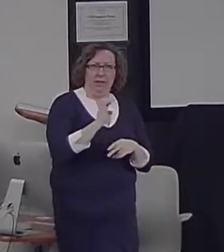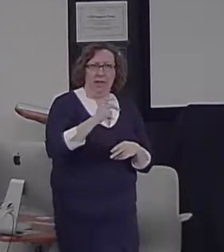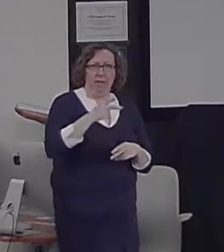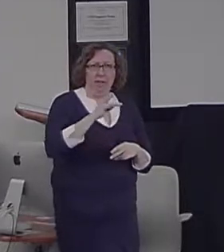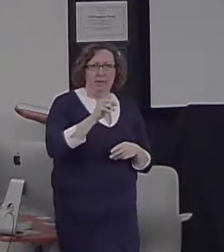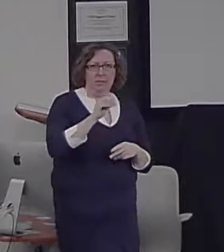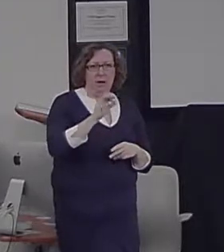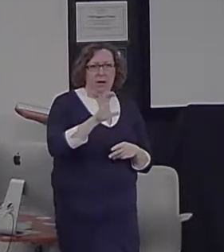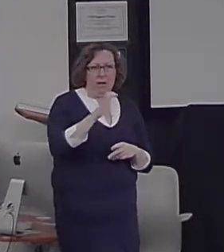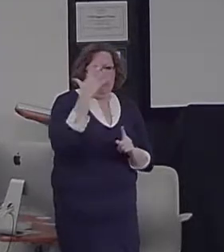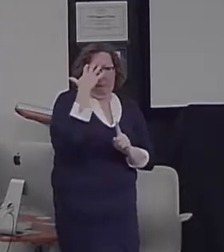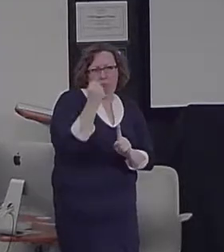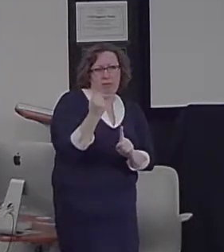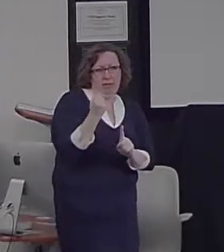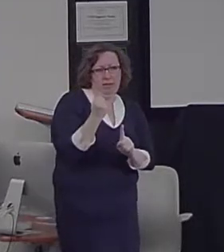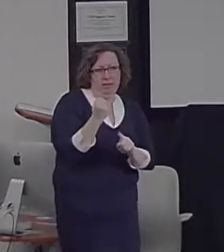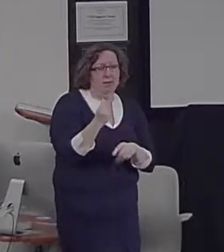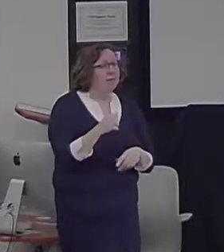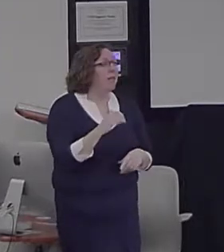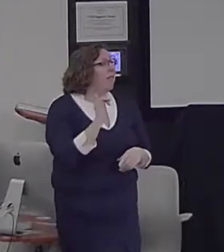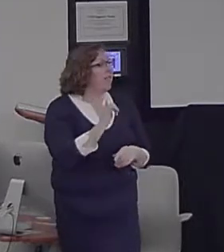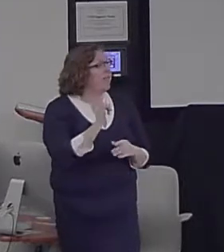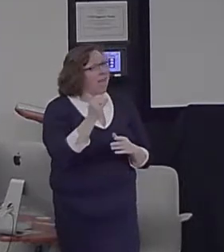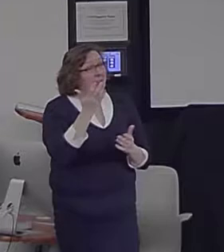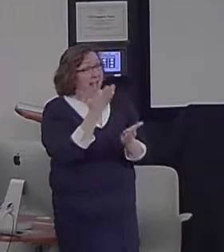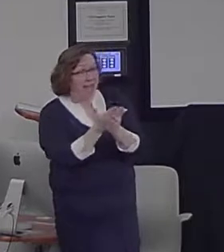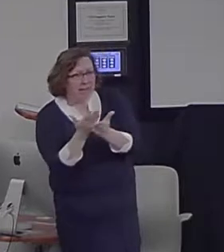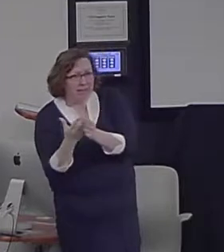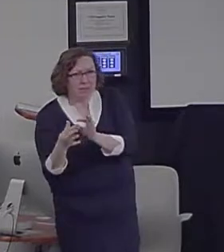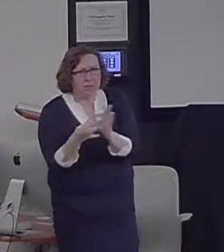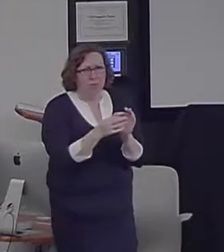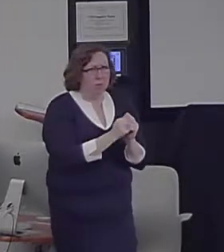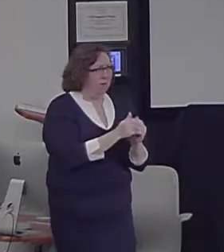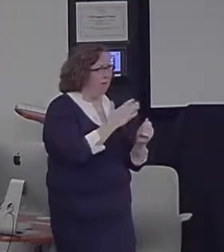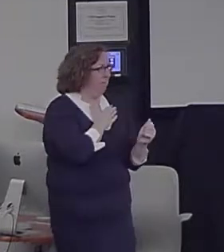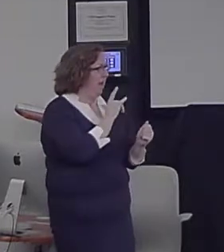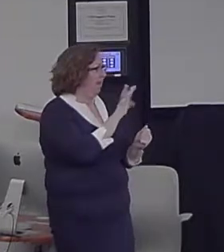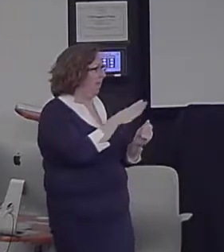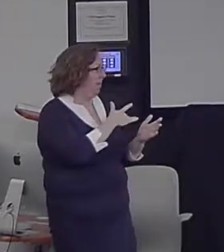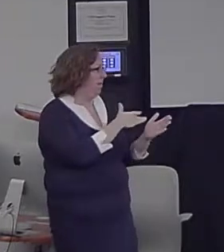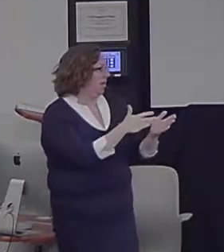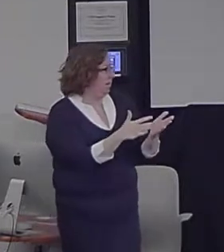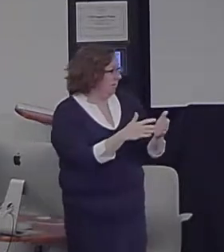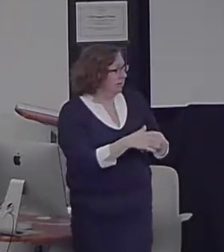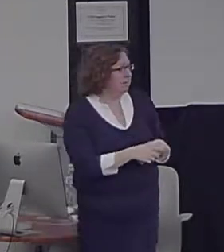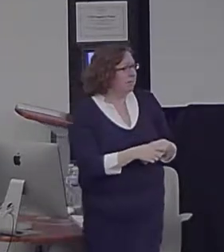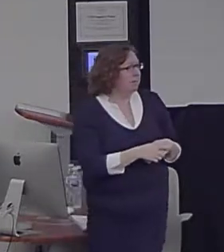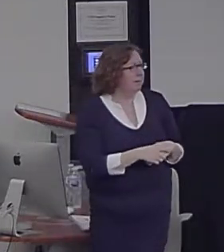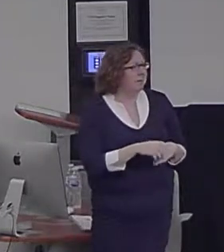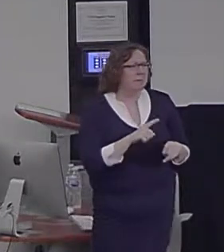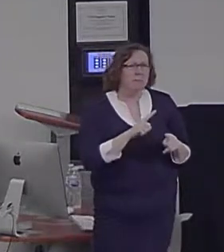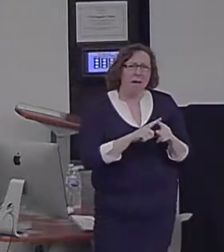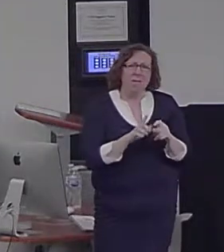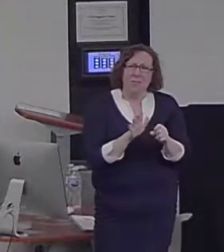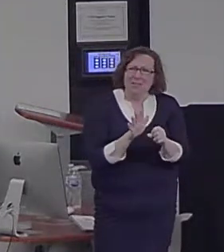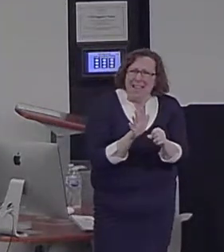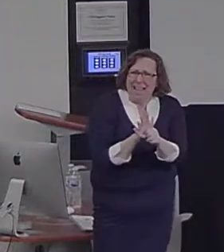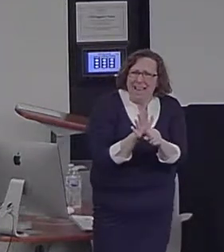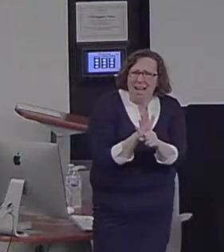correlational from a study from my lab. But there's enough there to suggest that it would be